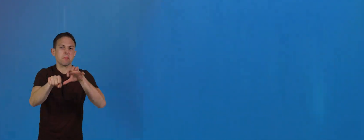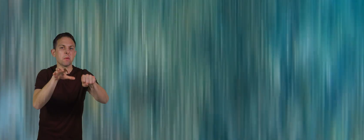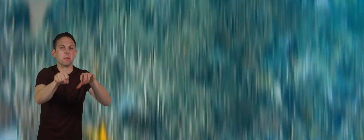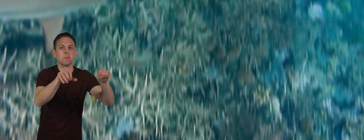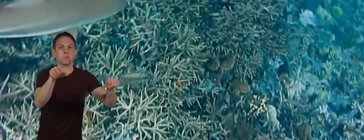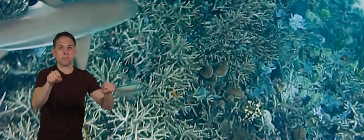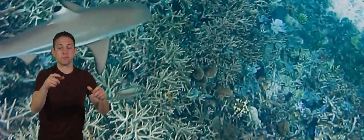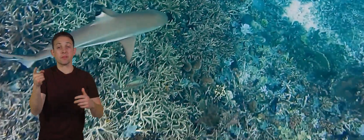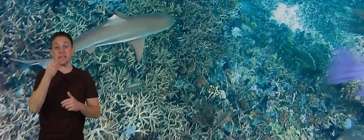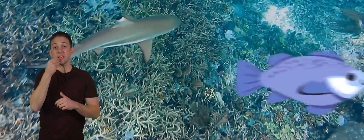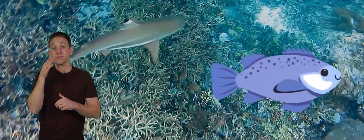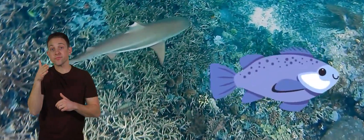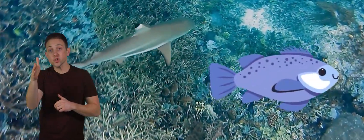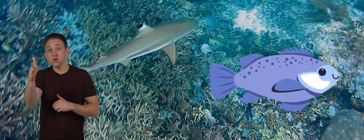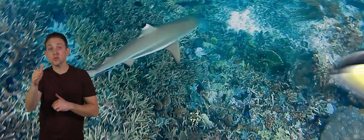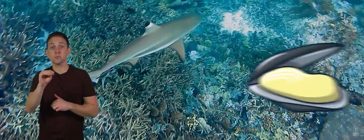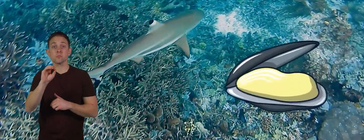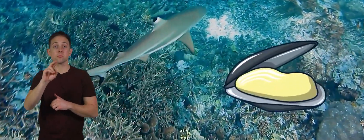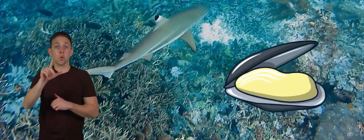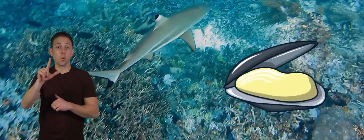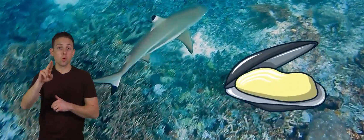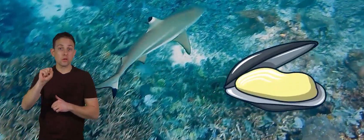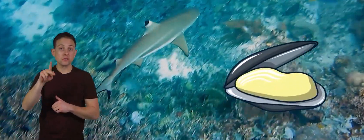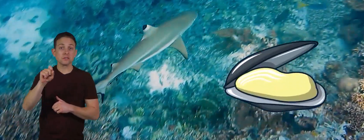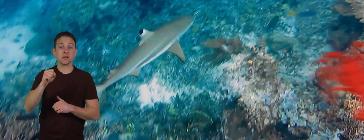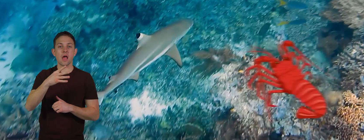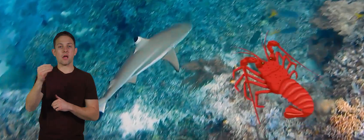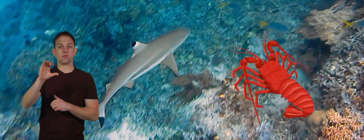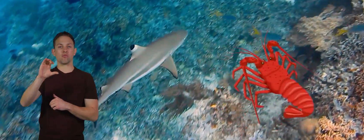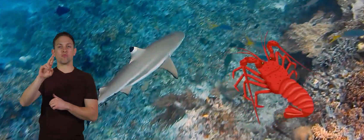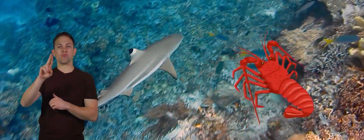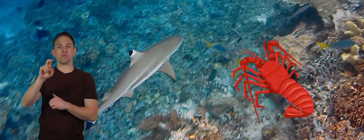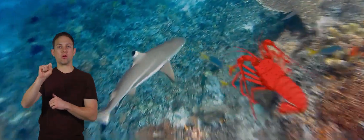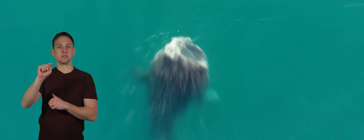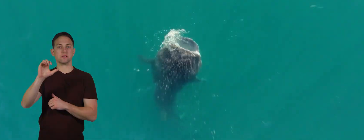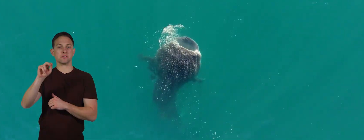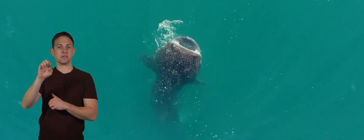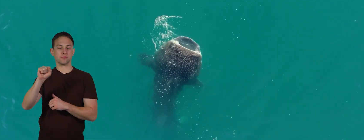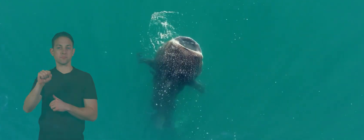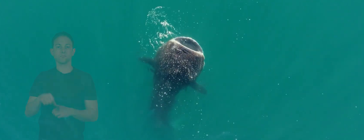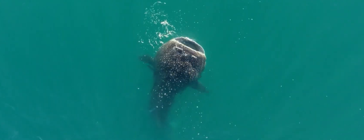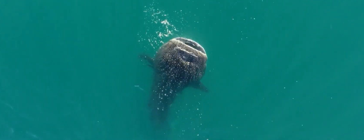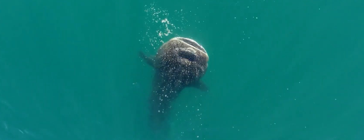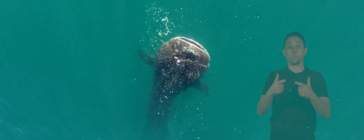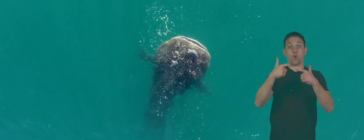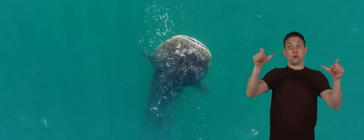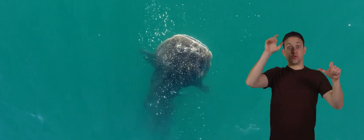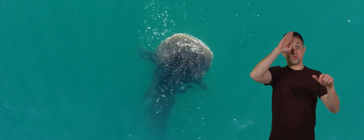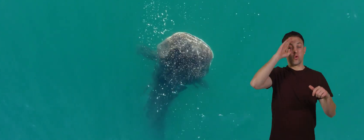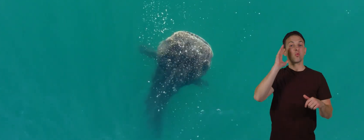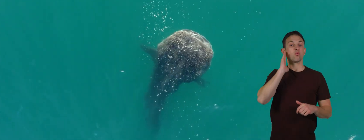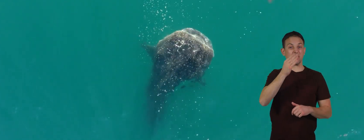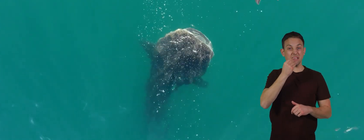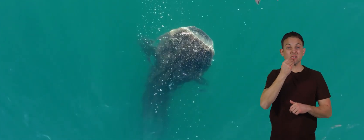They eat fish, mollusks, and crustaceans. Large sharks will also eat dolphins,